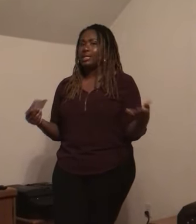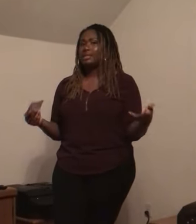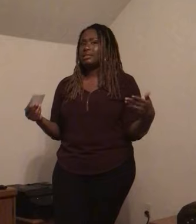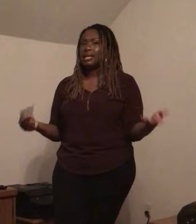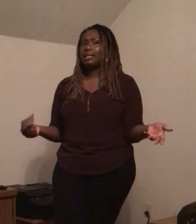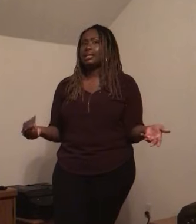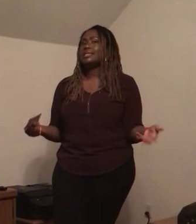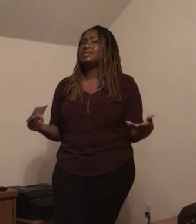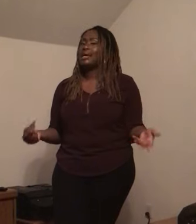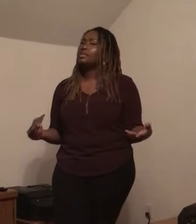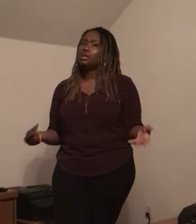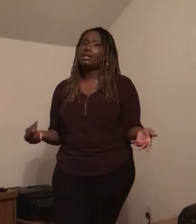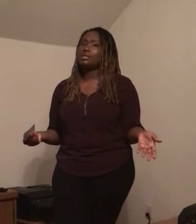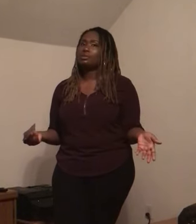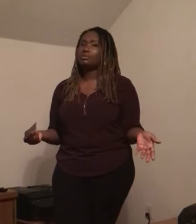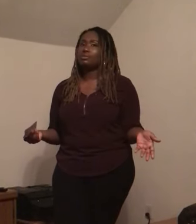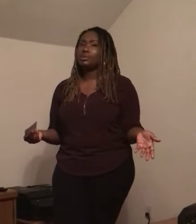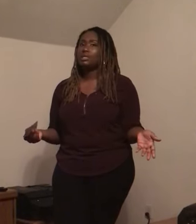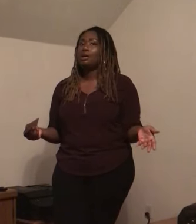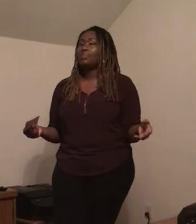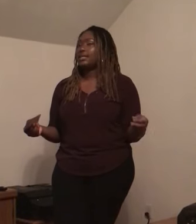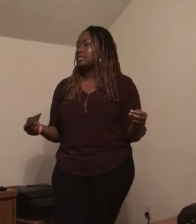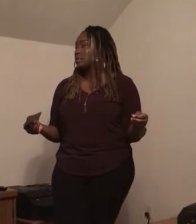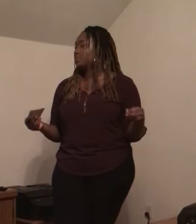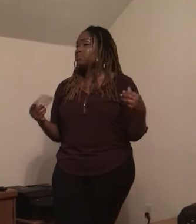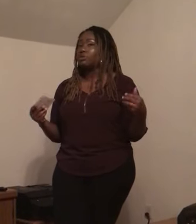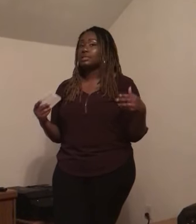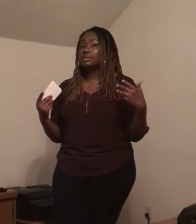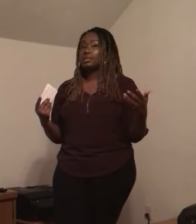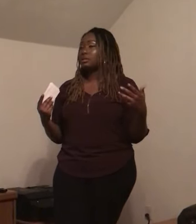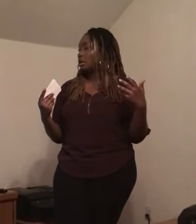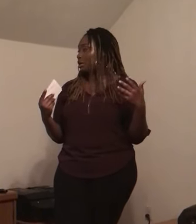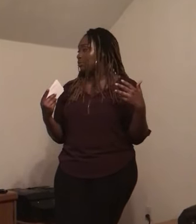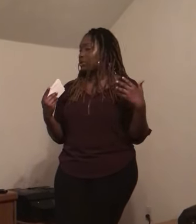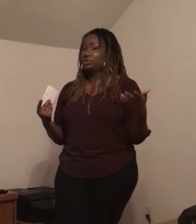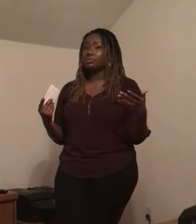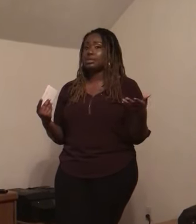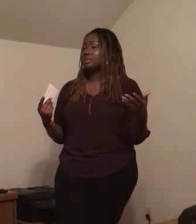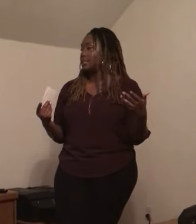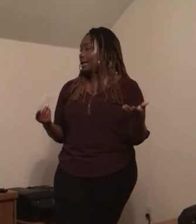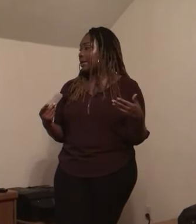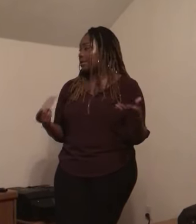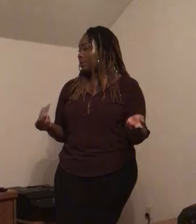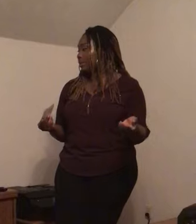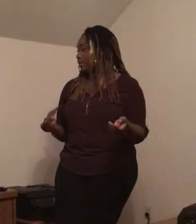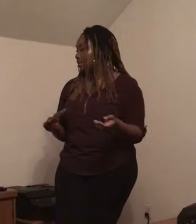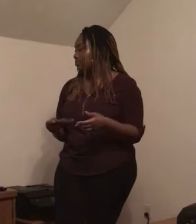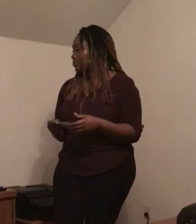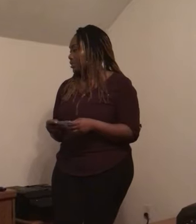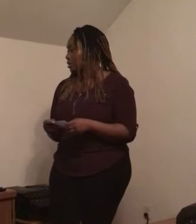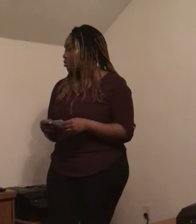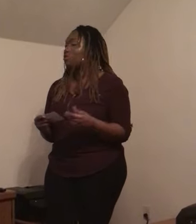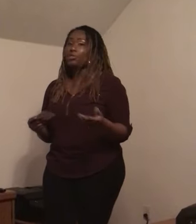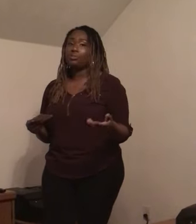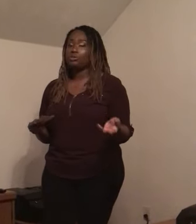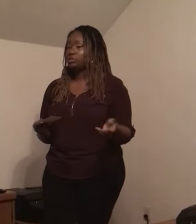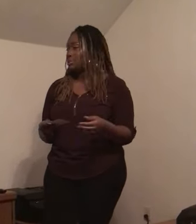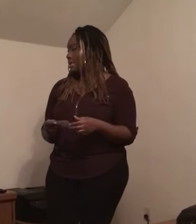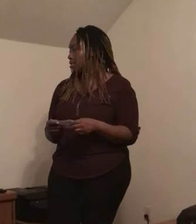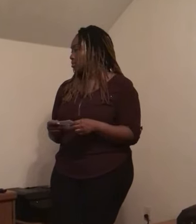but yet again, it's not taught in schools, but it's the most used sign in America. One of the most used signs in